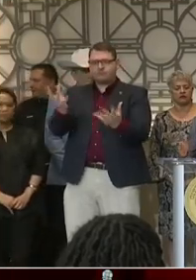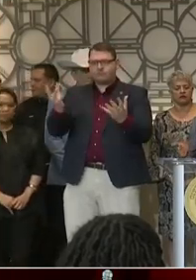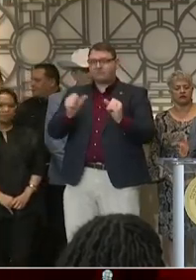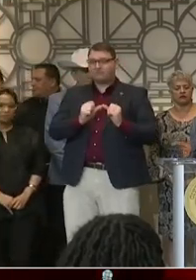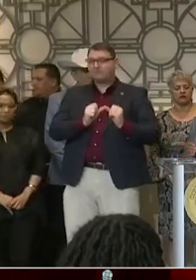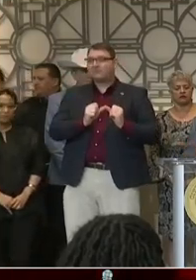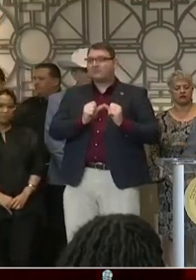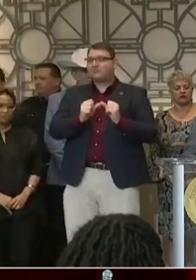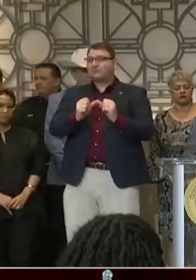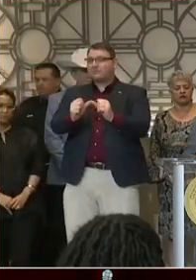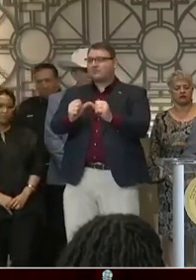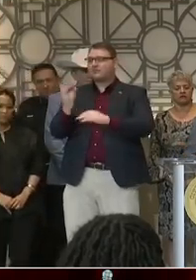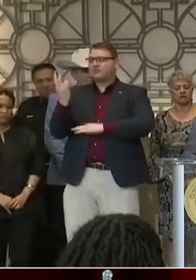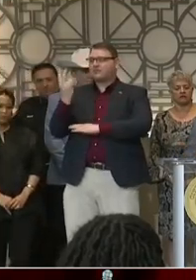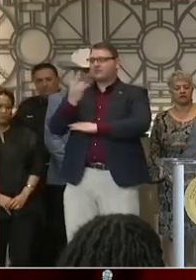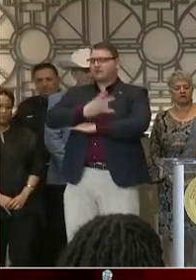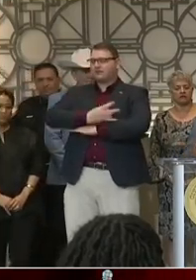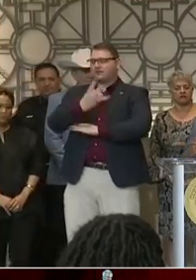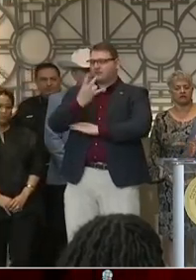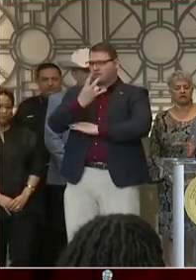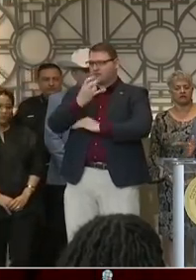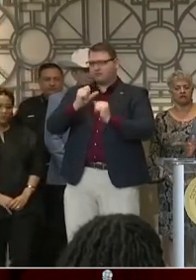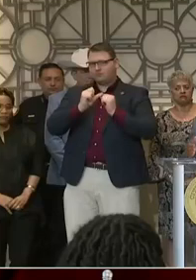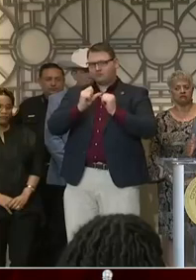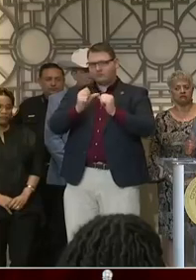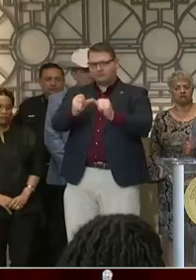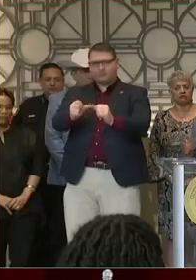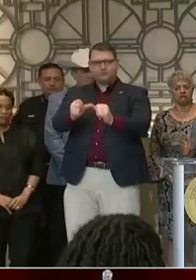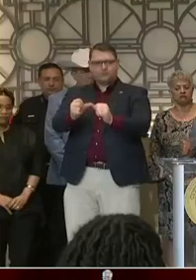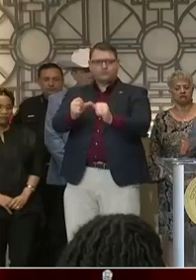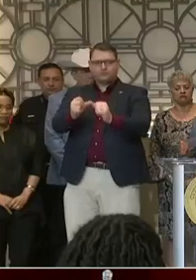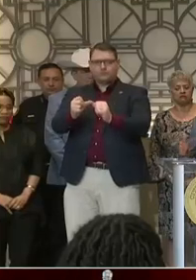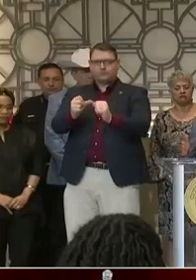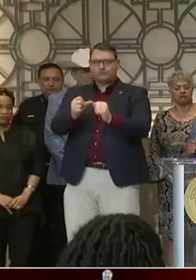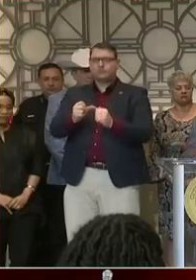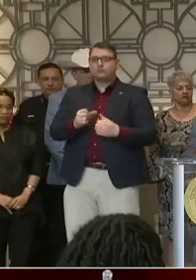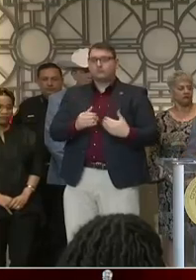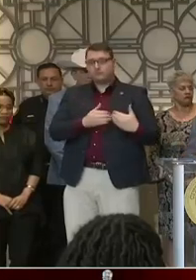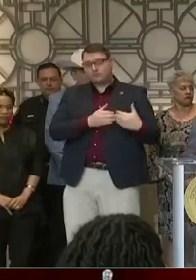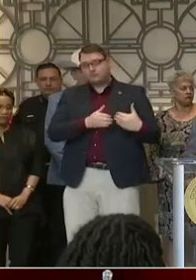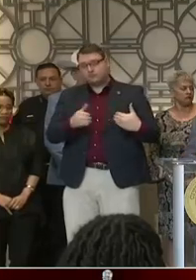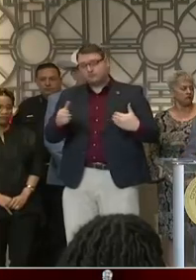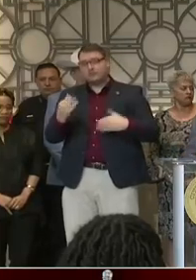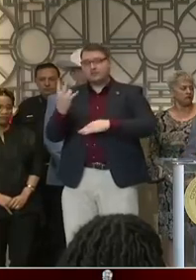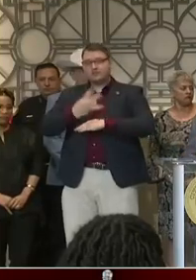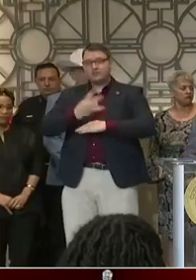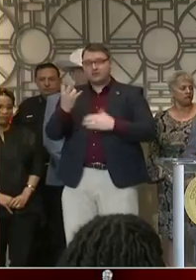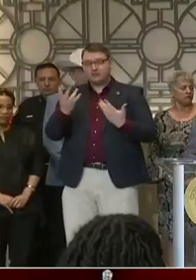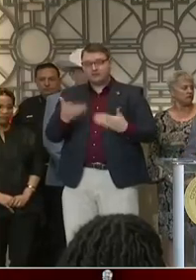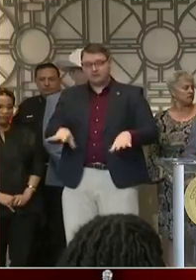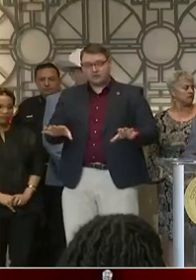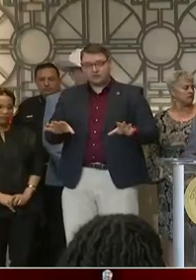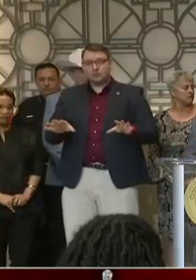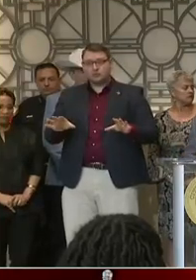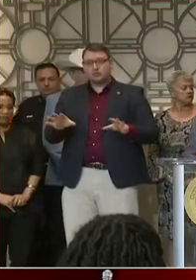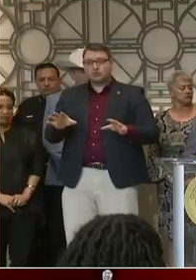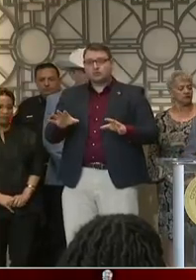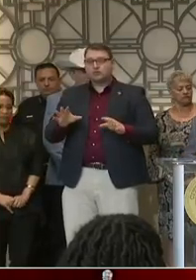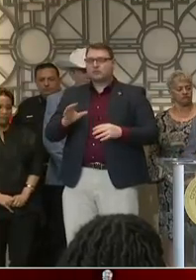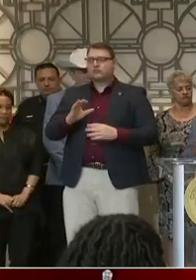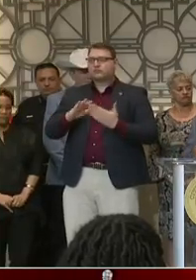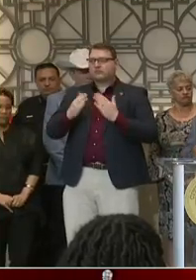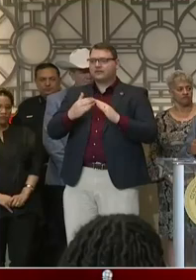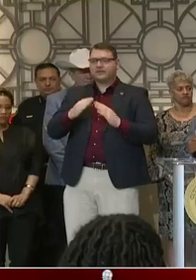the situation. And then depending on where we are at the end of that seven days, then city council would have to